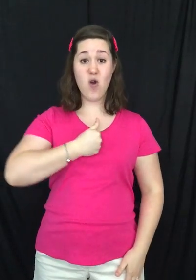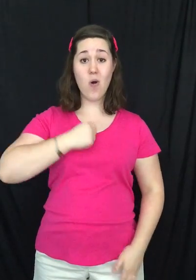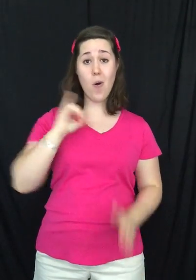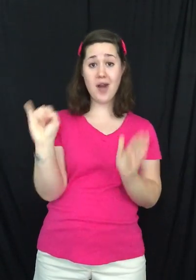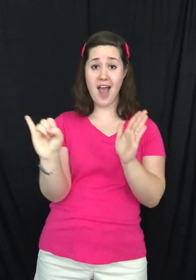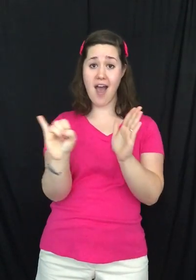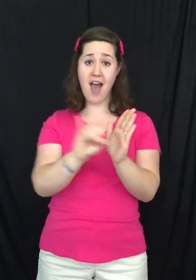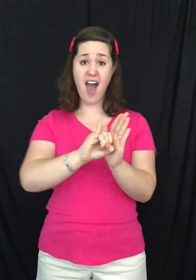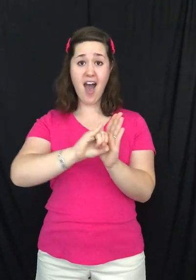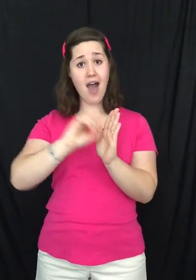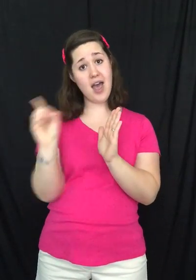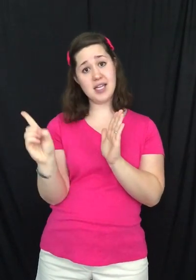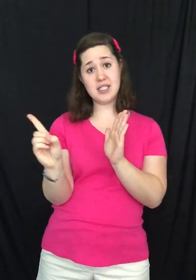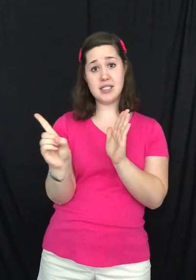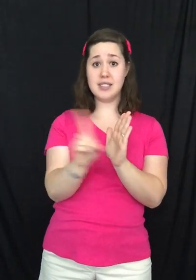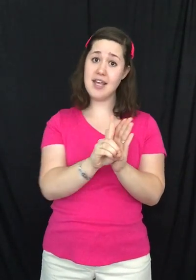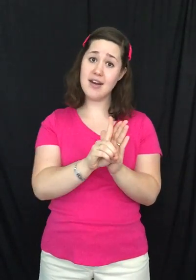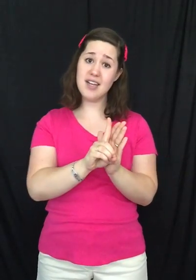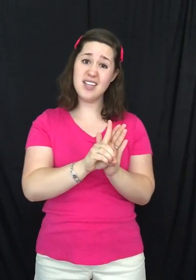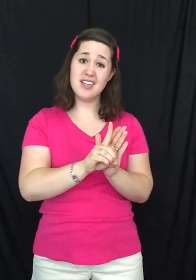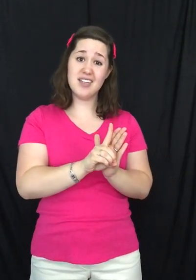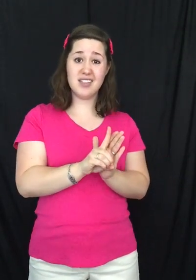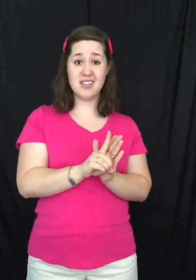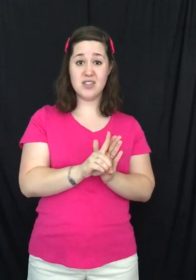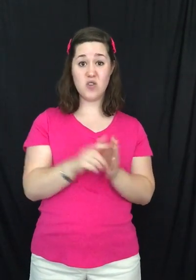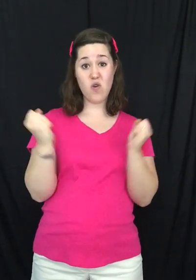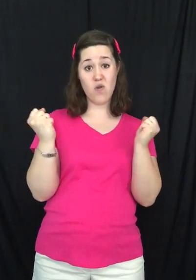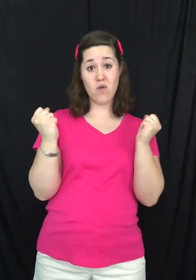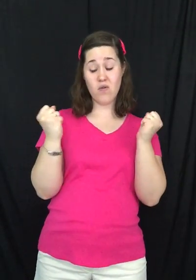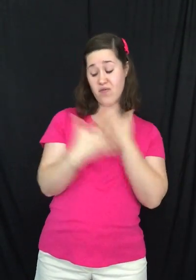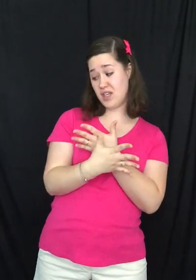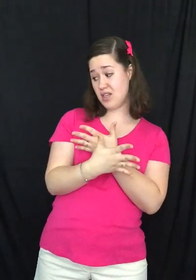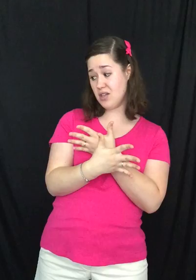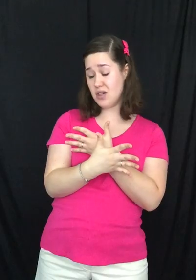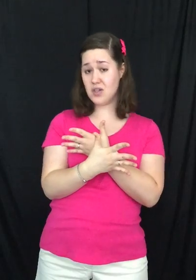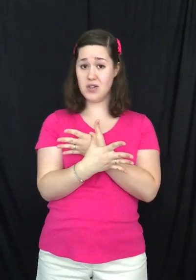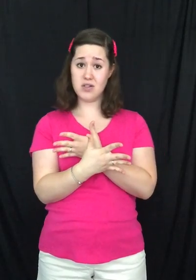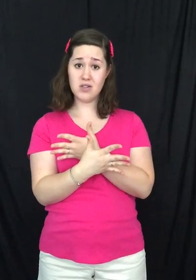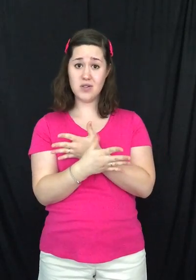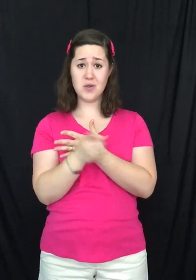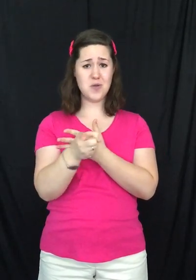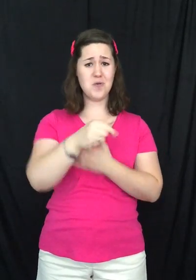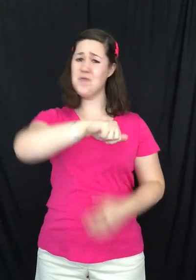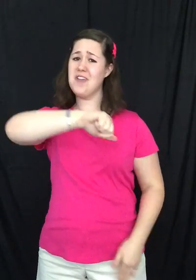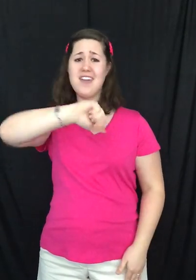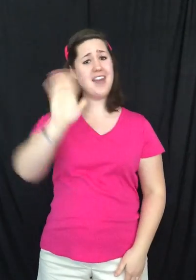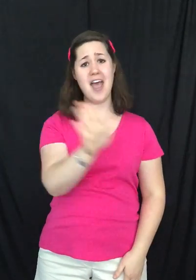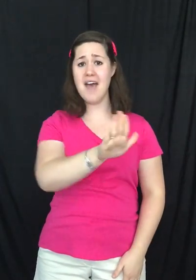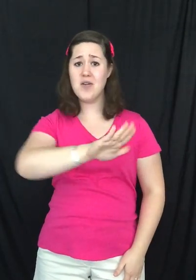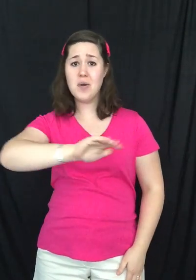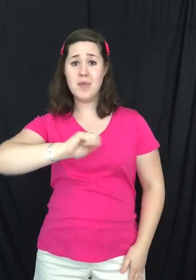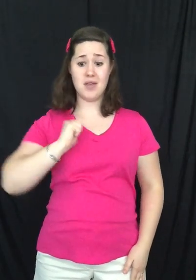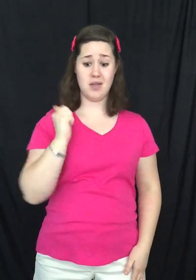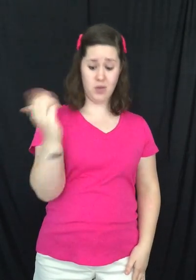own identity So fear You will never be